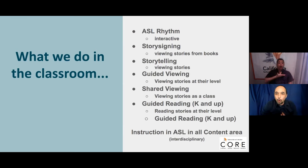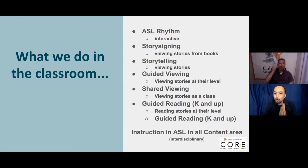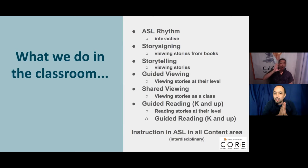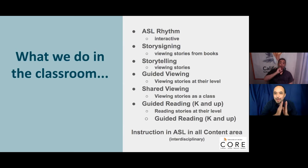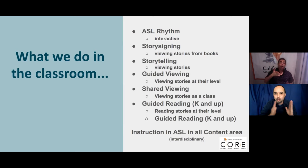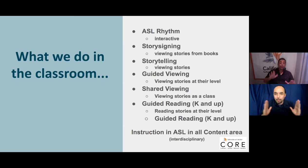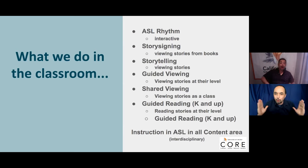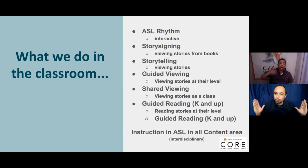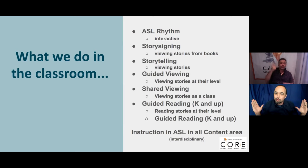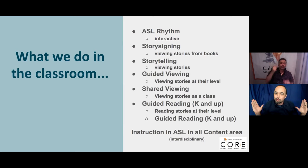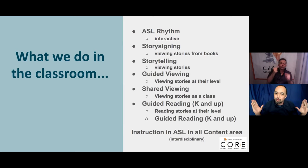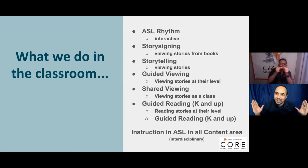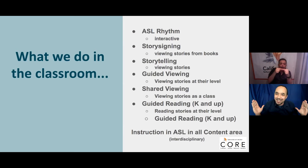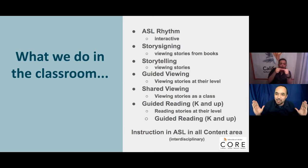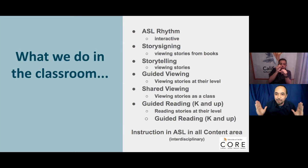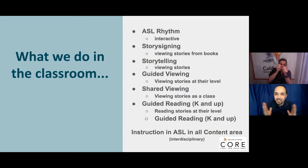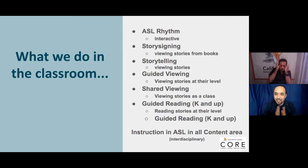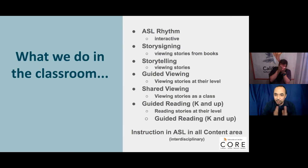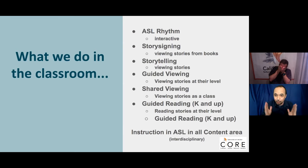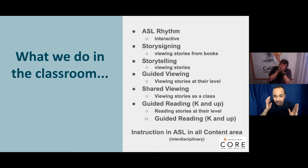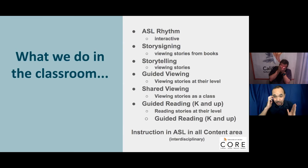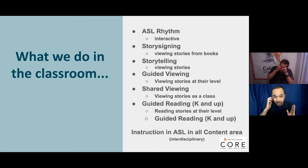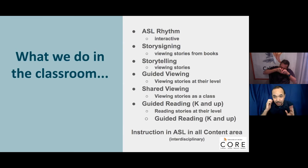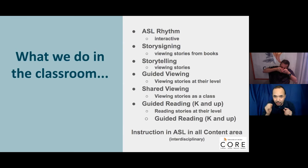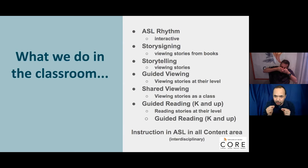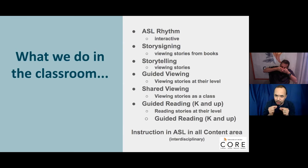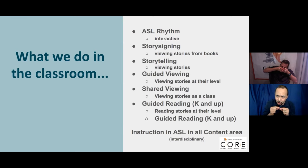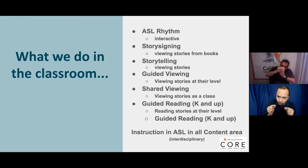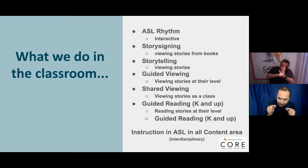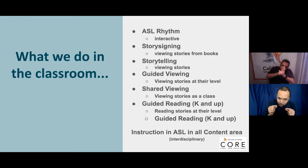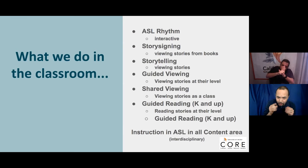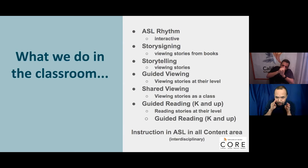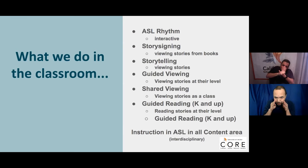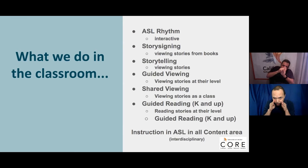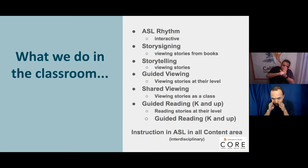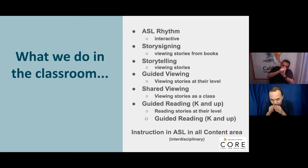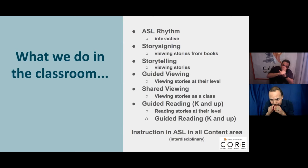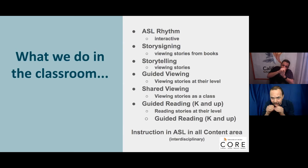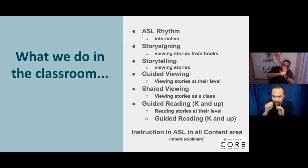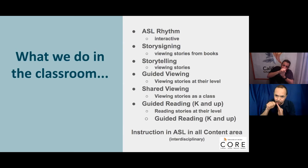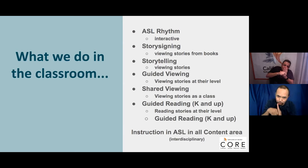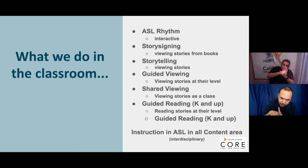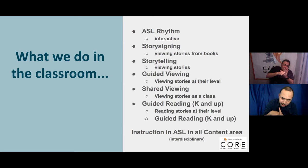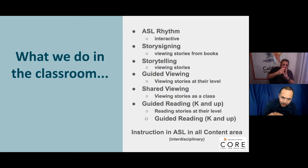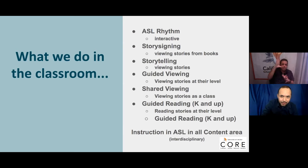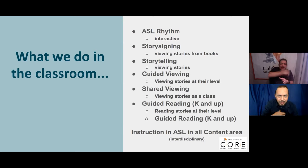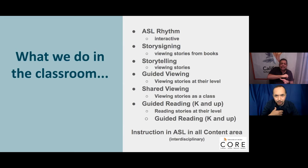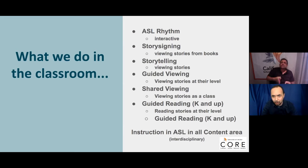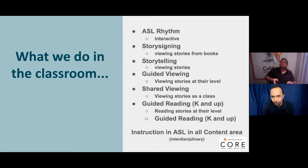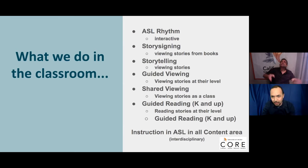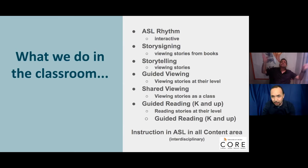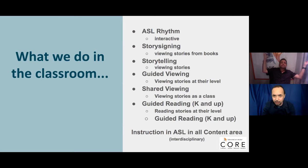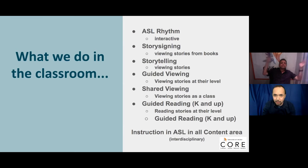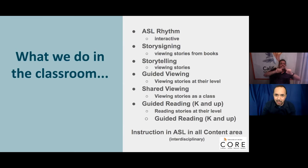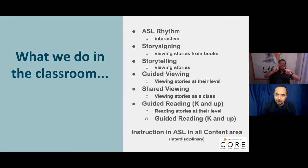whole spectrum, a whole range of teaching reading. It's not just teaching grammar and being focused on one thing and drilling this one thing